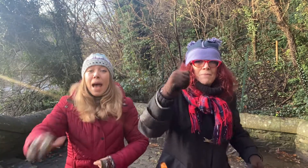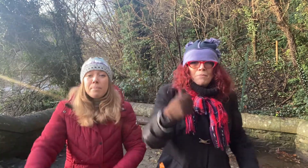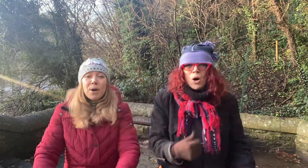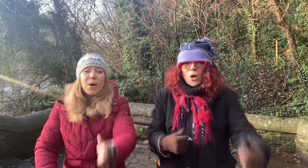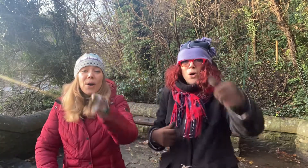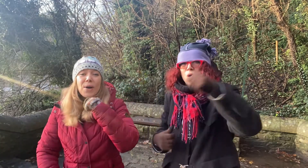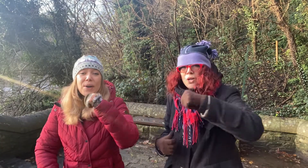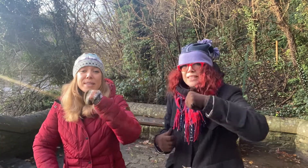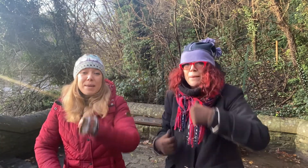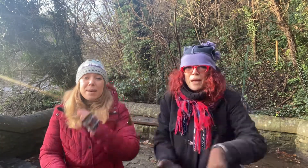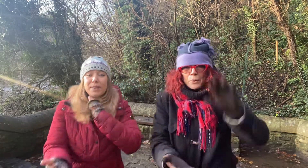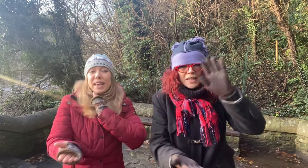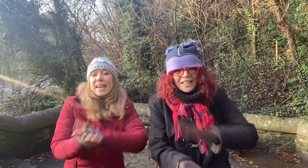Mama's a millionaire.